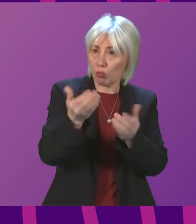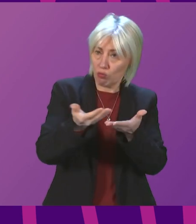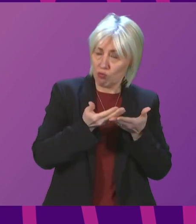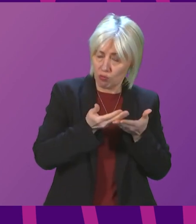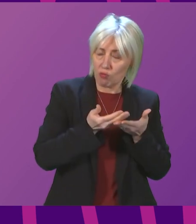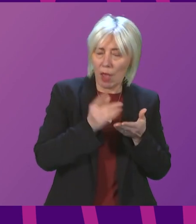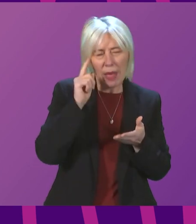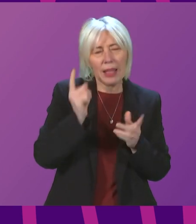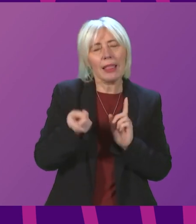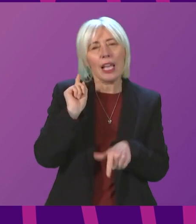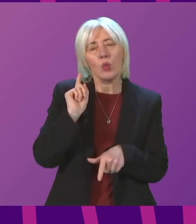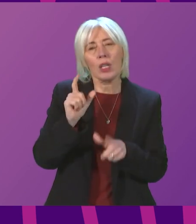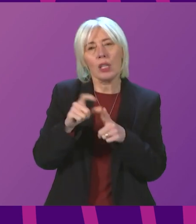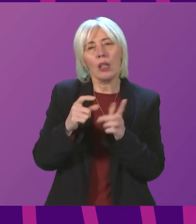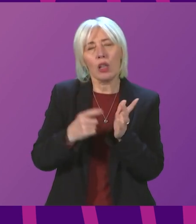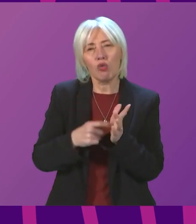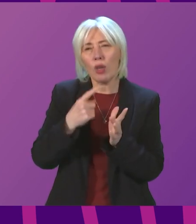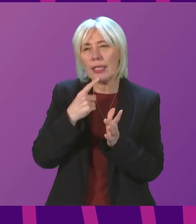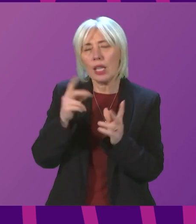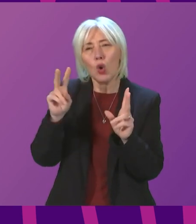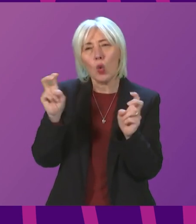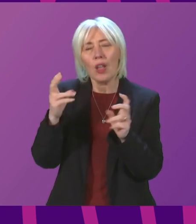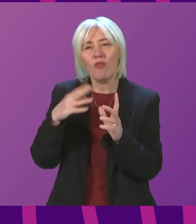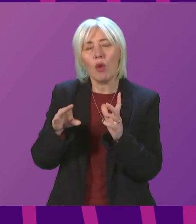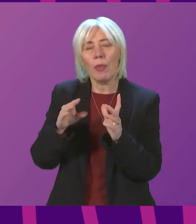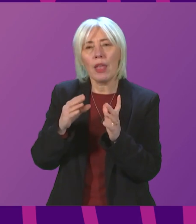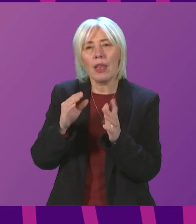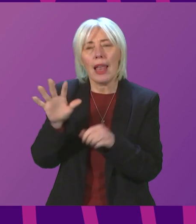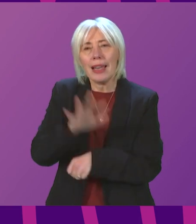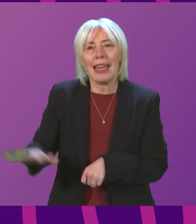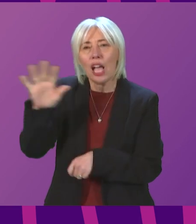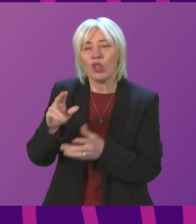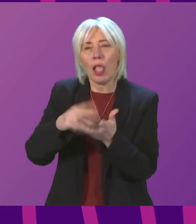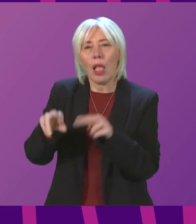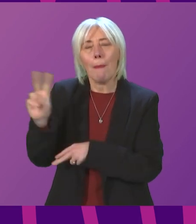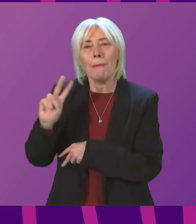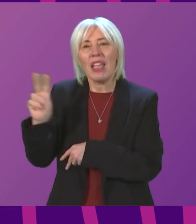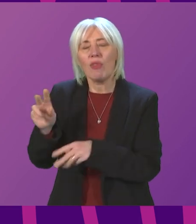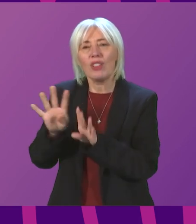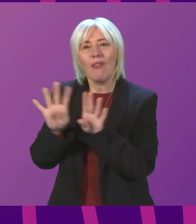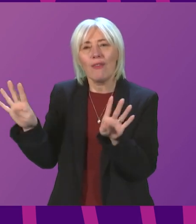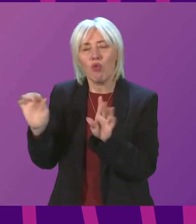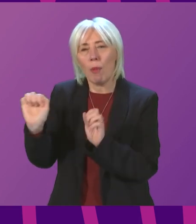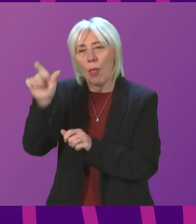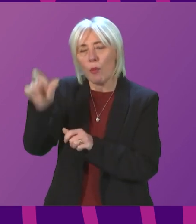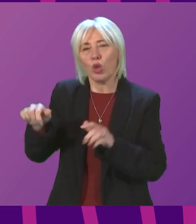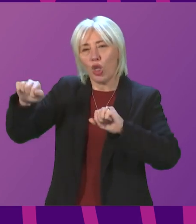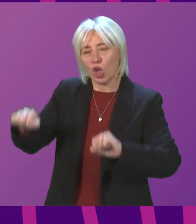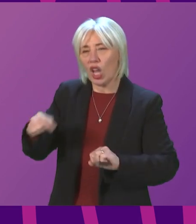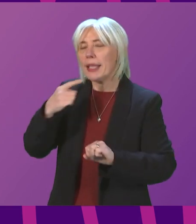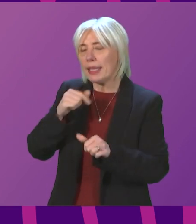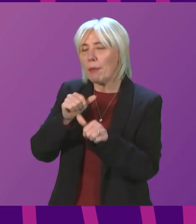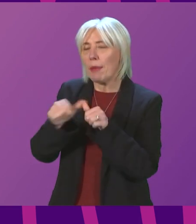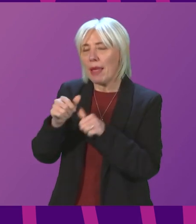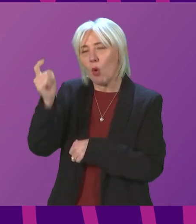Douglas Ross quoted the chair of the National Parent Forum of Scotland at me when she said that it would be sensible to have a phased